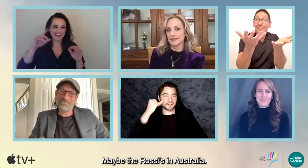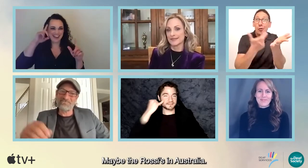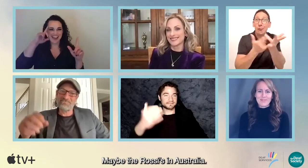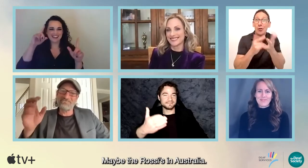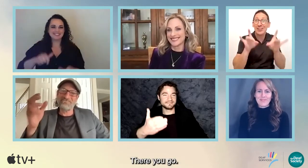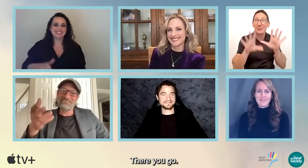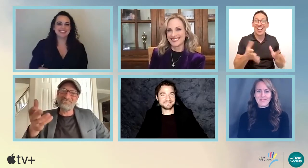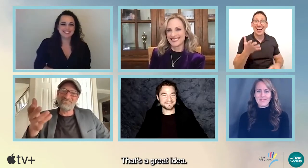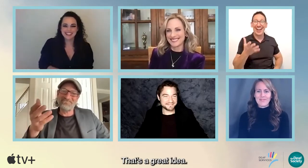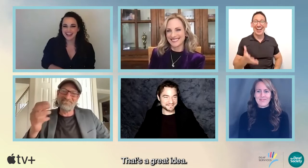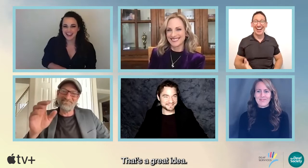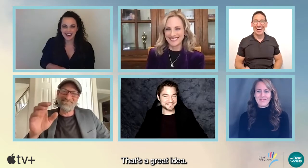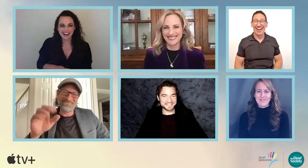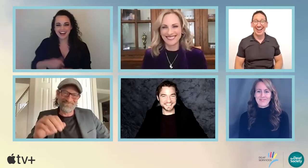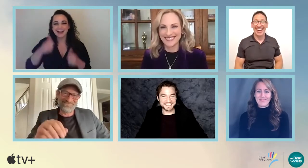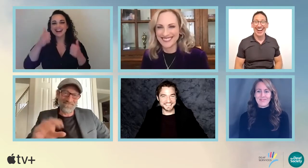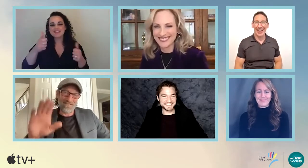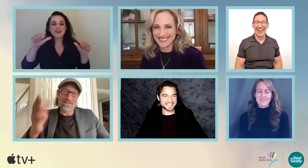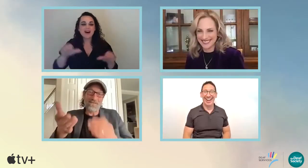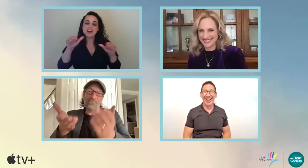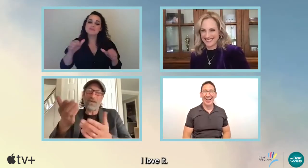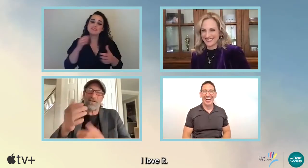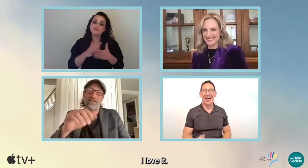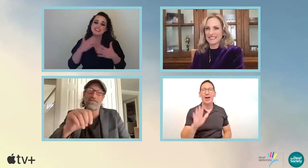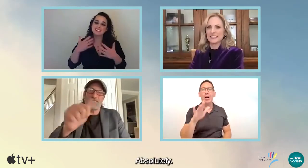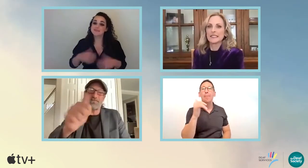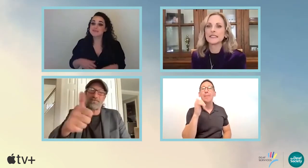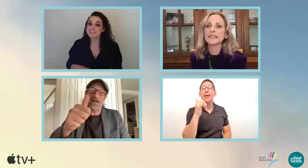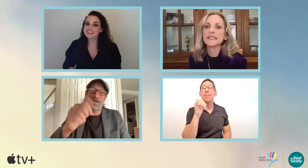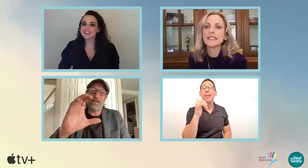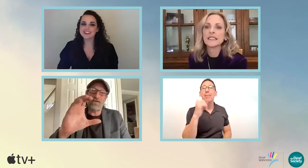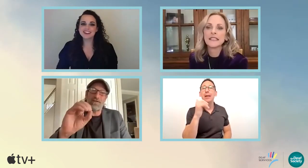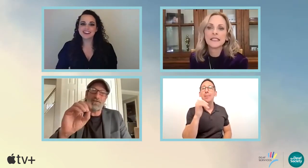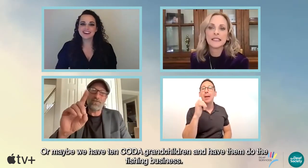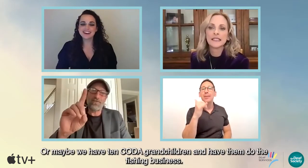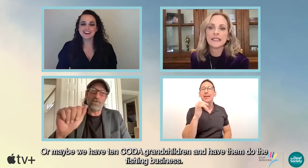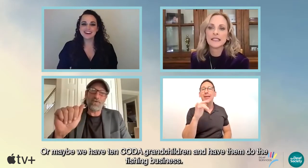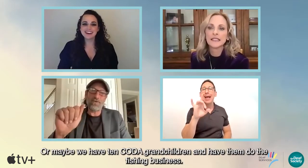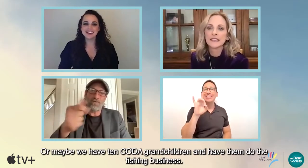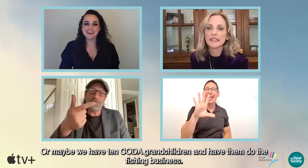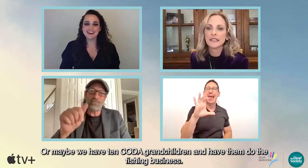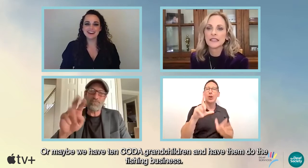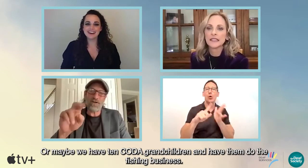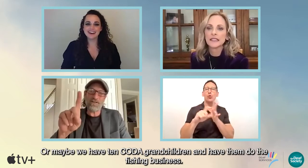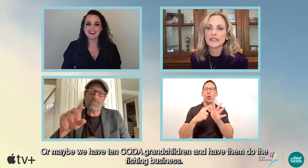There you go. That's a great idea. I love it. Absolutely. Or maybe